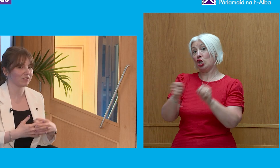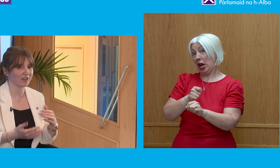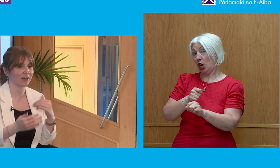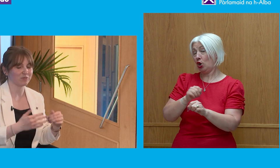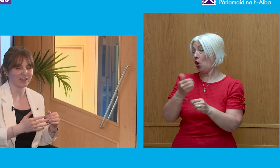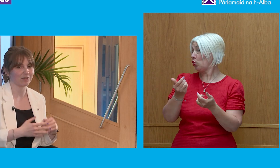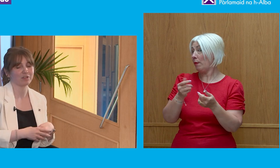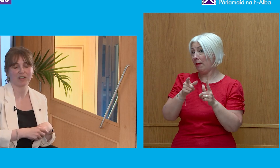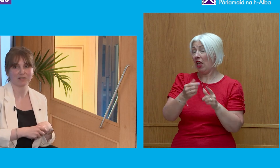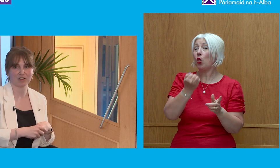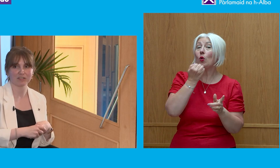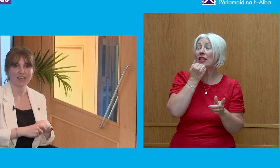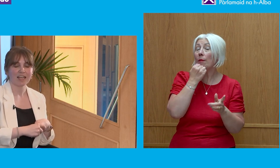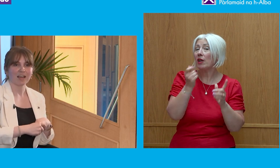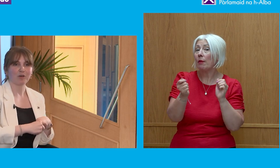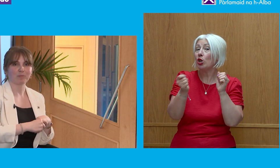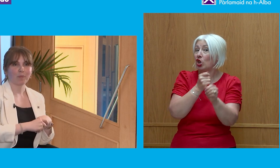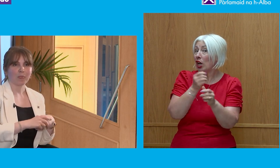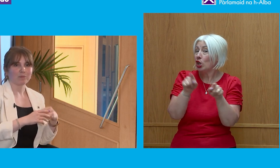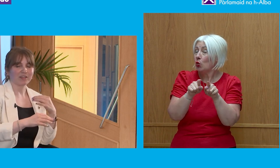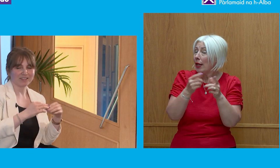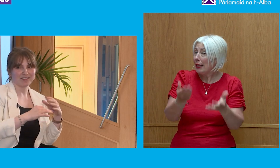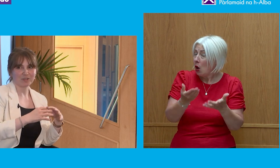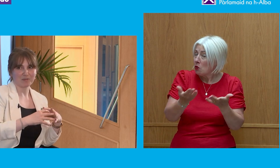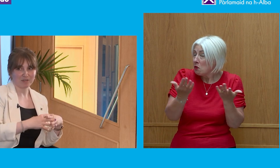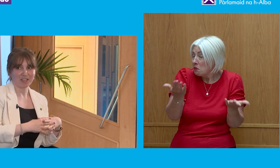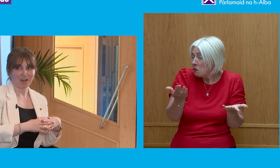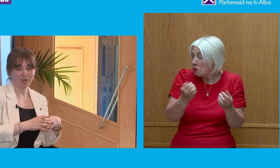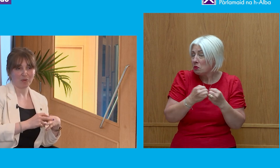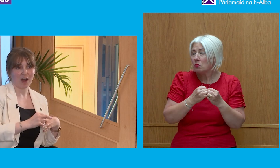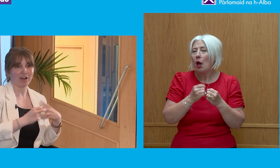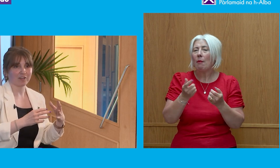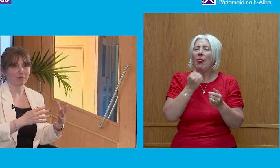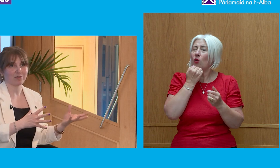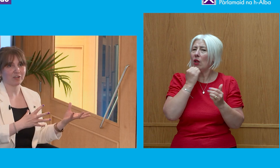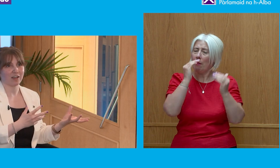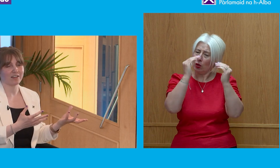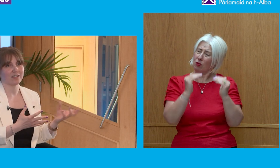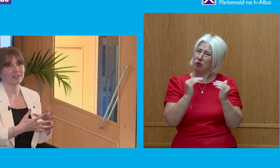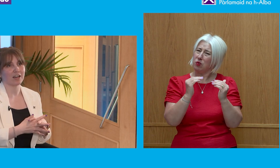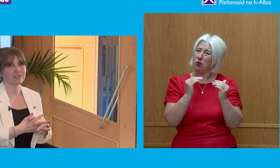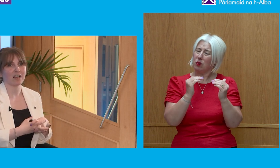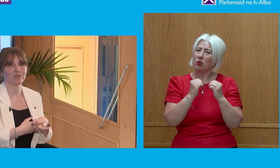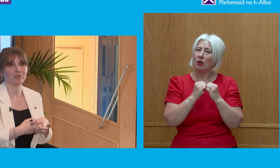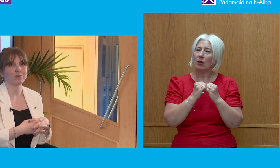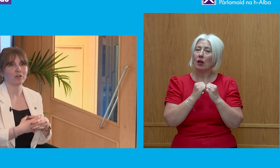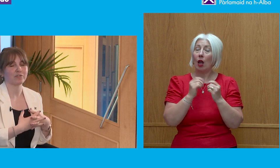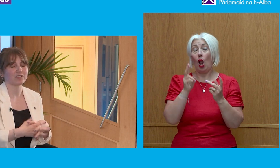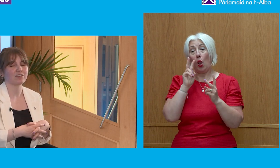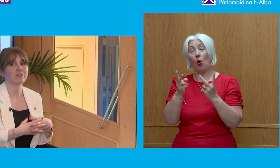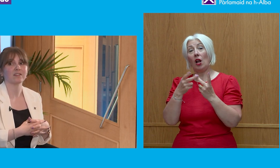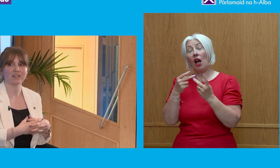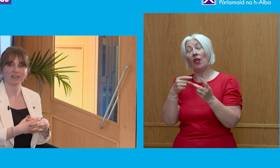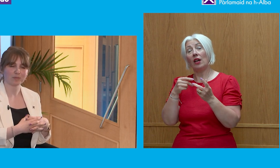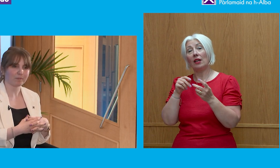in those numbers. So, they have to be taken with a grain of salt. But those numbers are really quite low. However, when we look at other stats from the